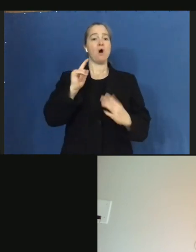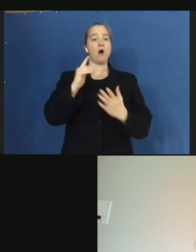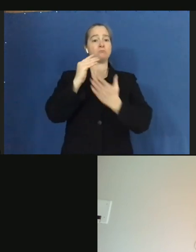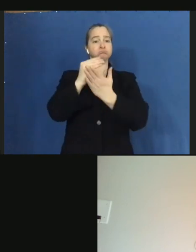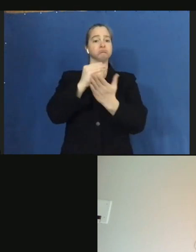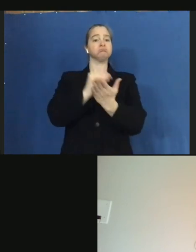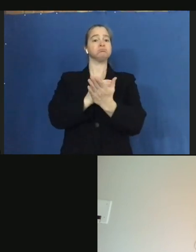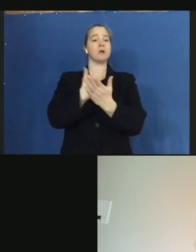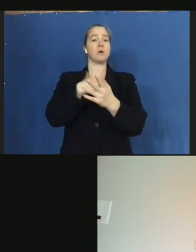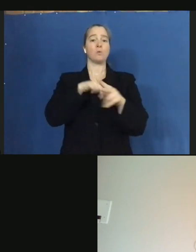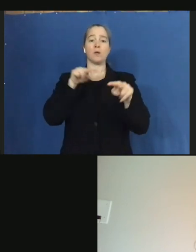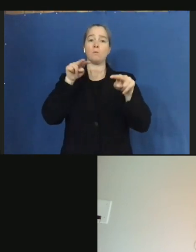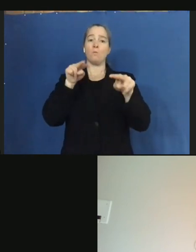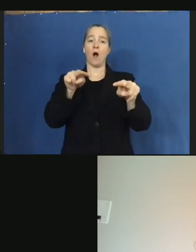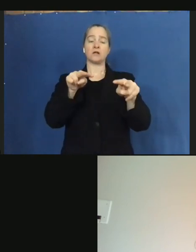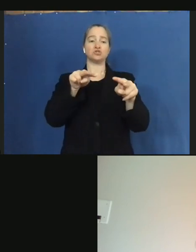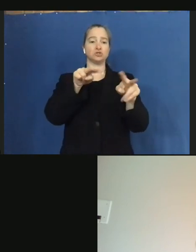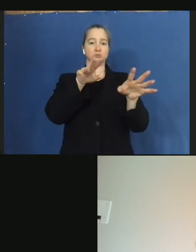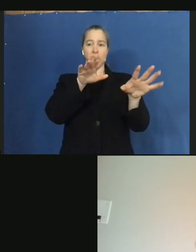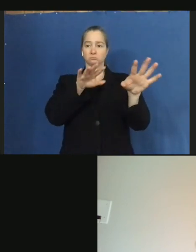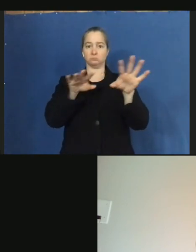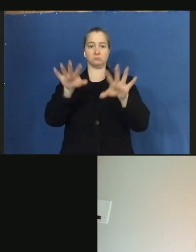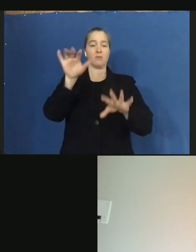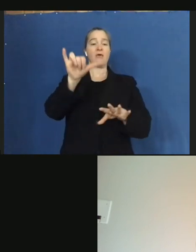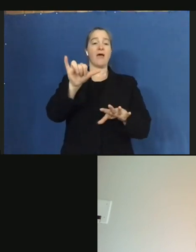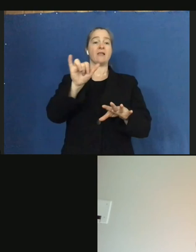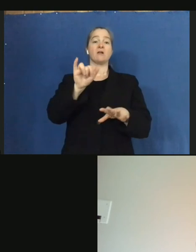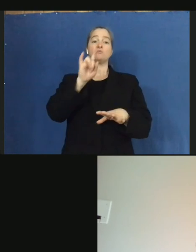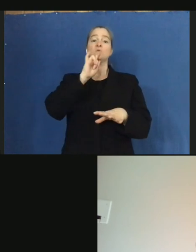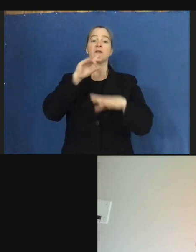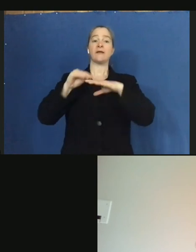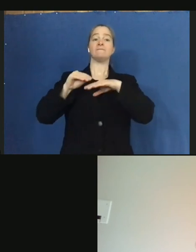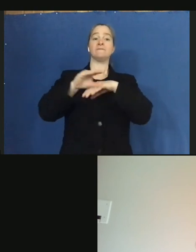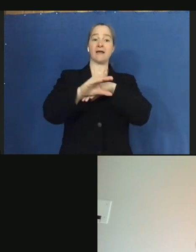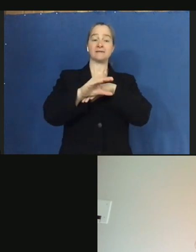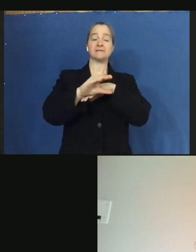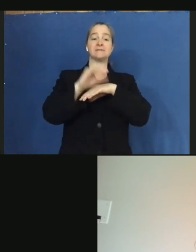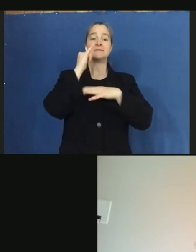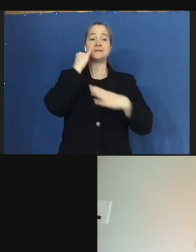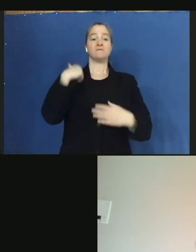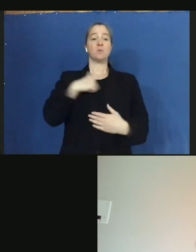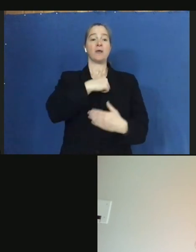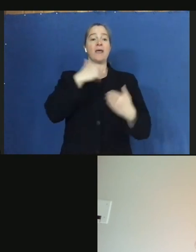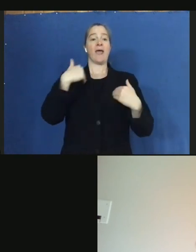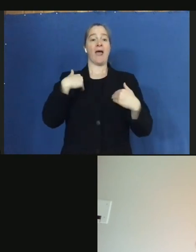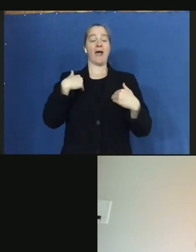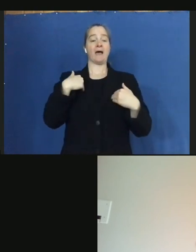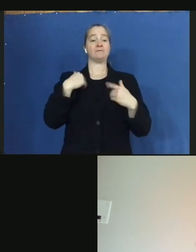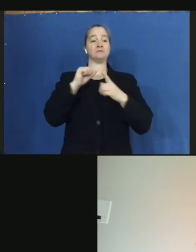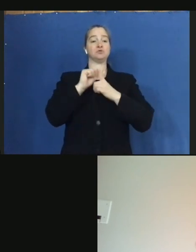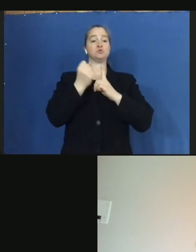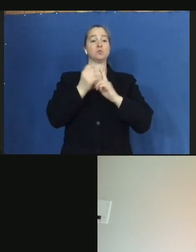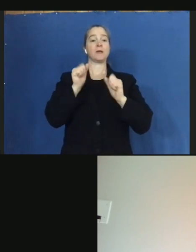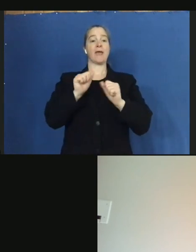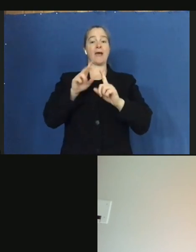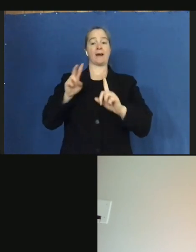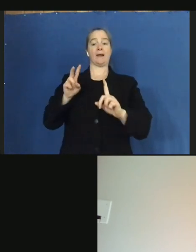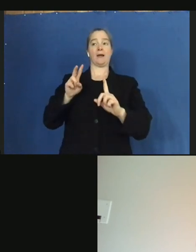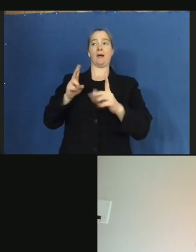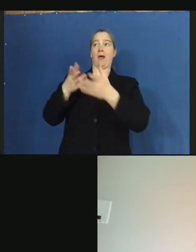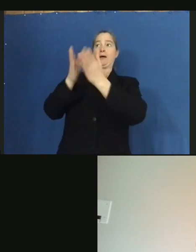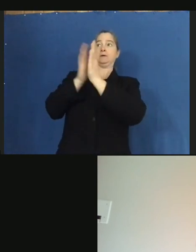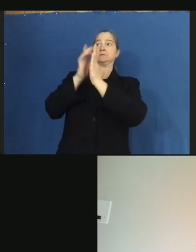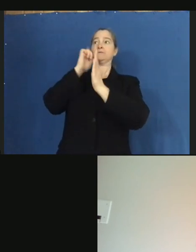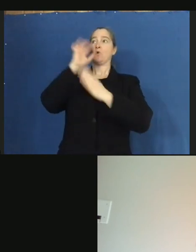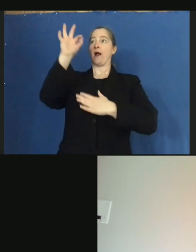plays into whether we have, you know, a case to be able to apply for a federal disaster declaration to be able to